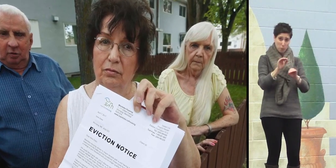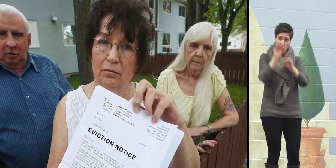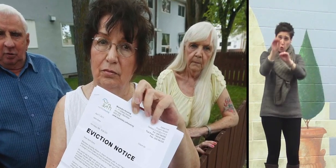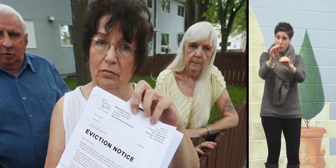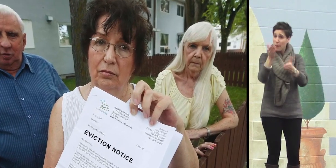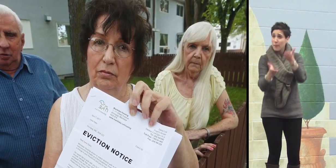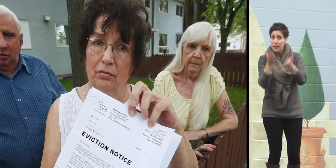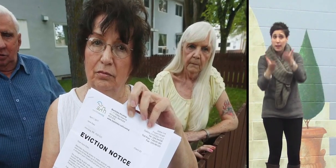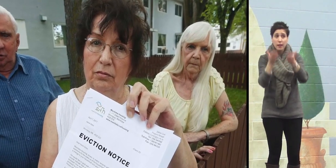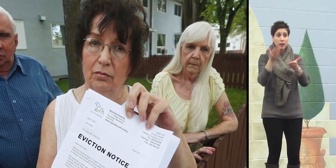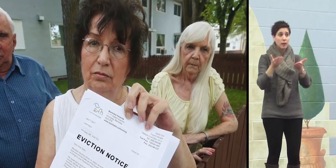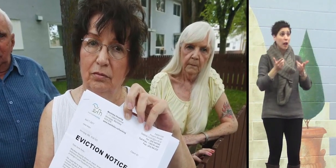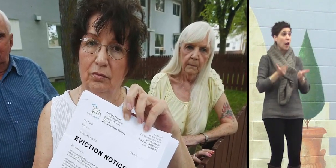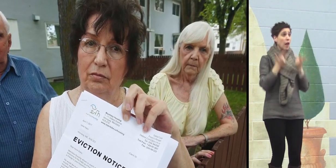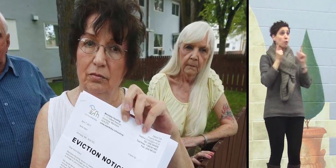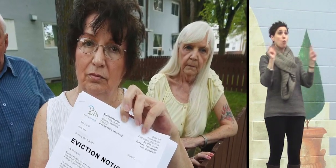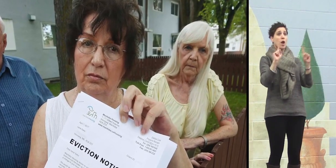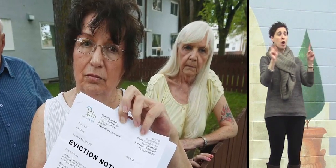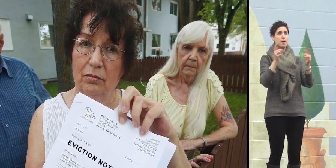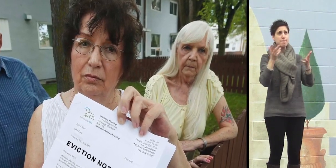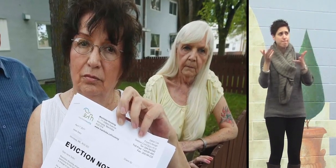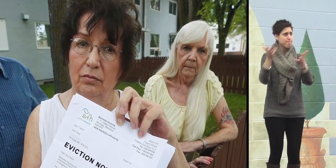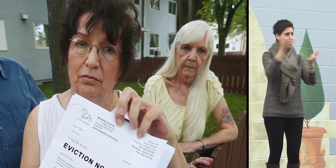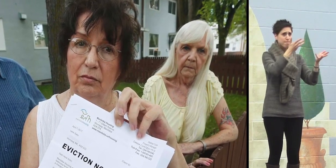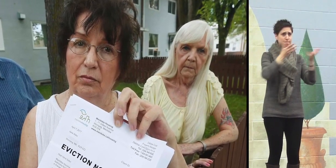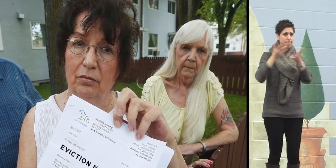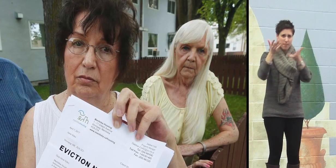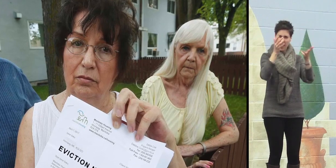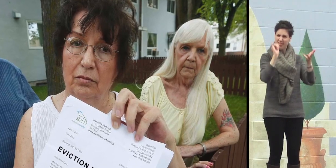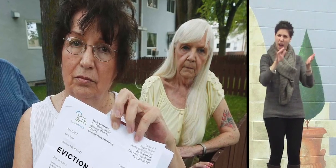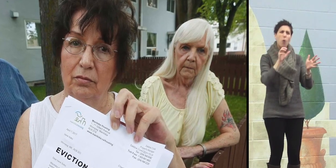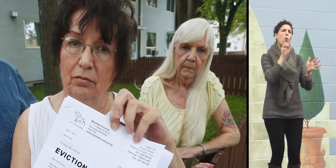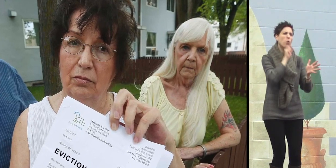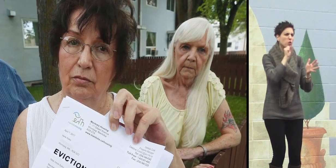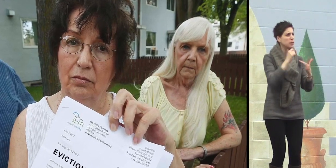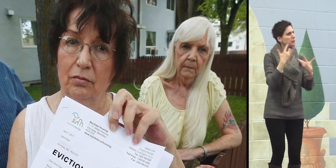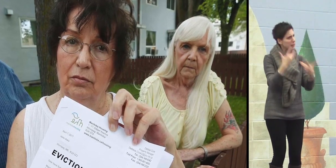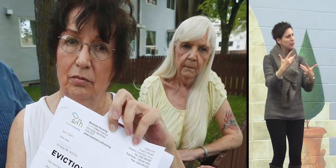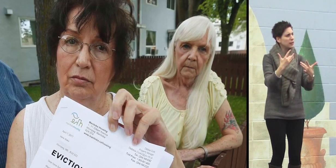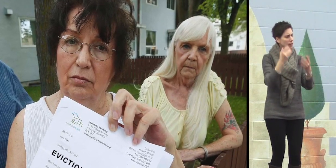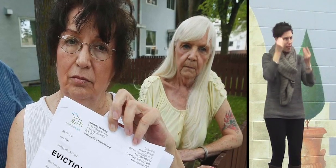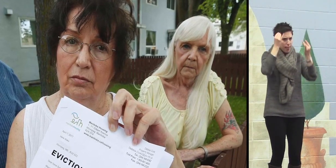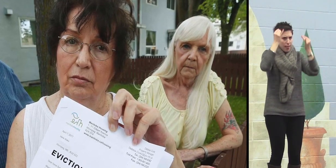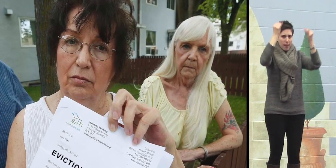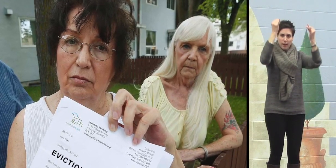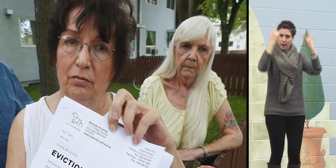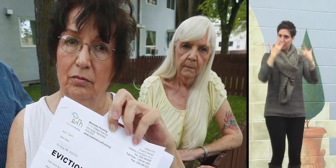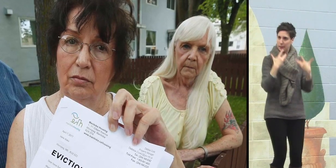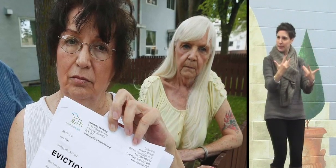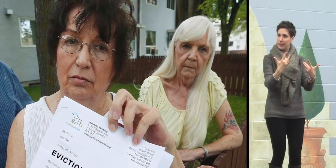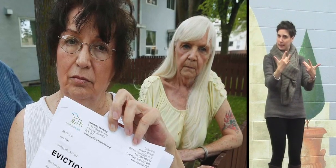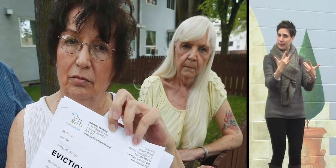Where will I live? These are issues that confront many seniors out there.